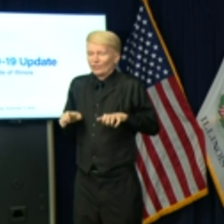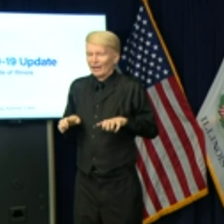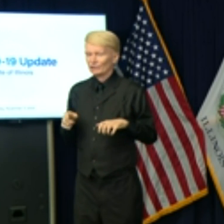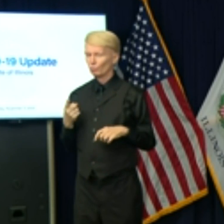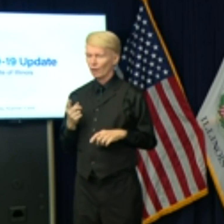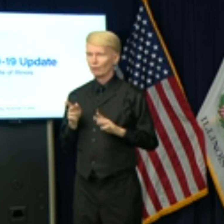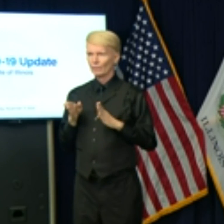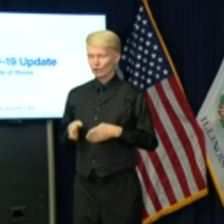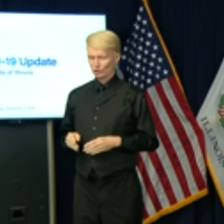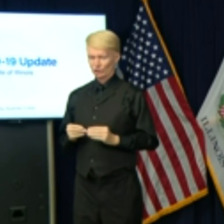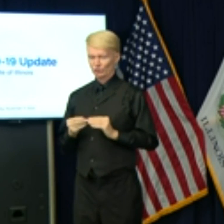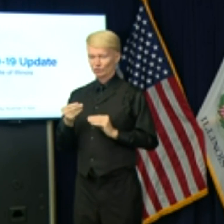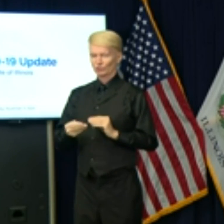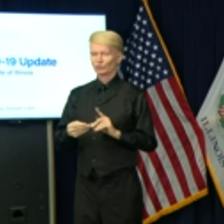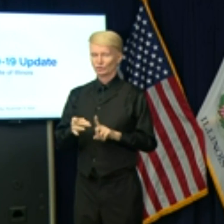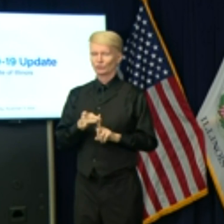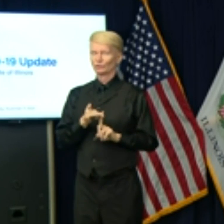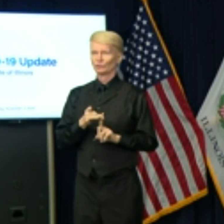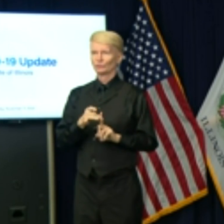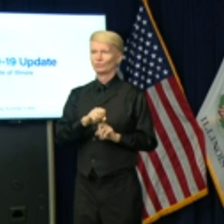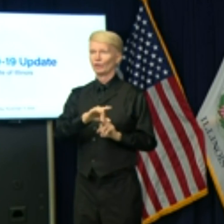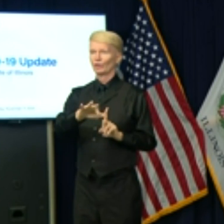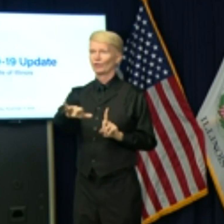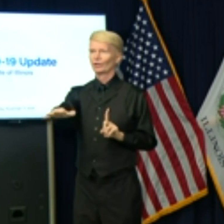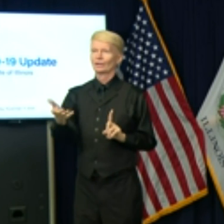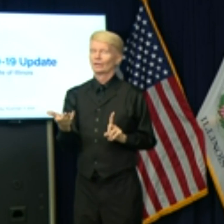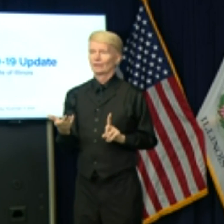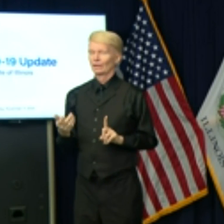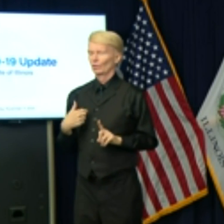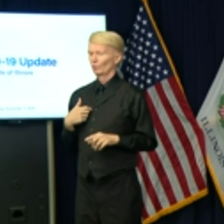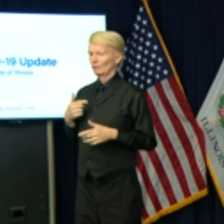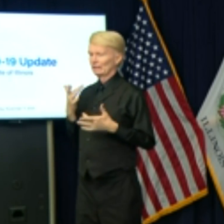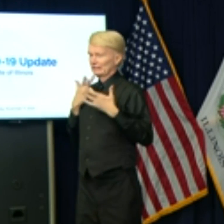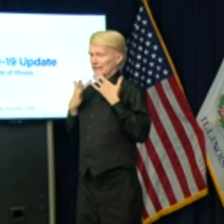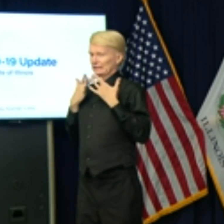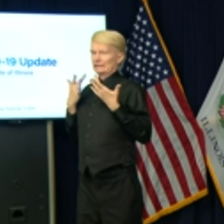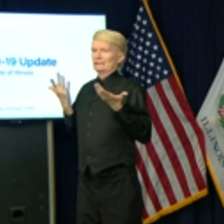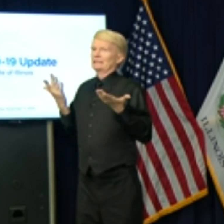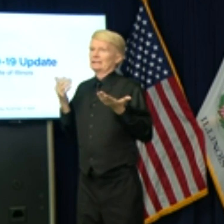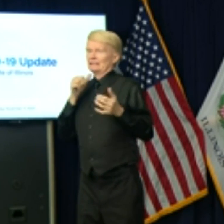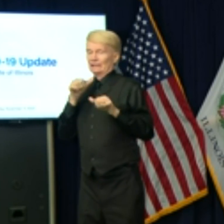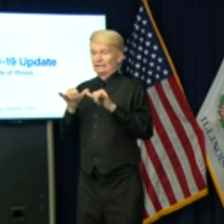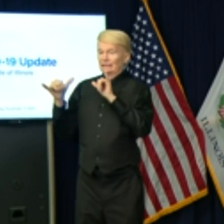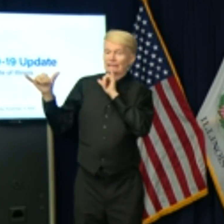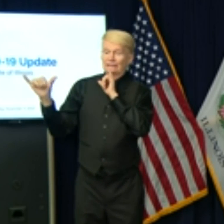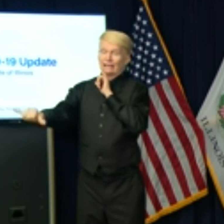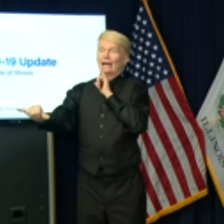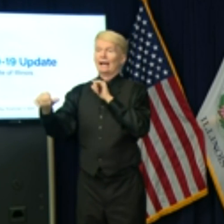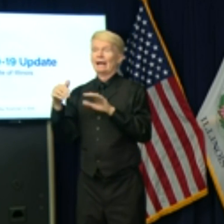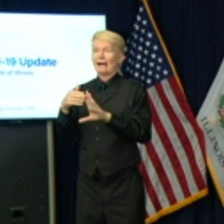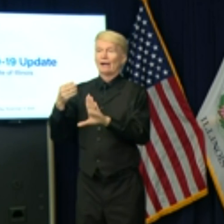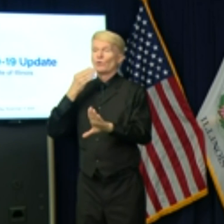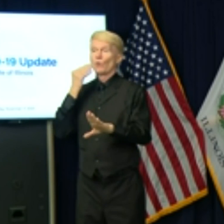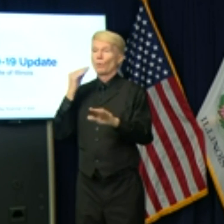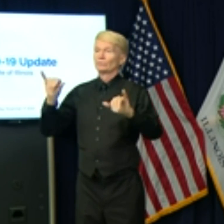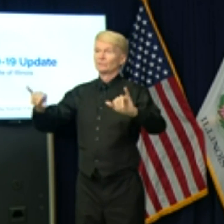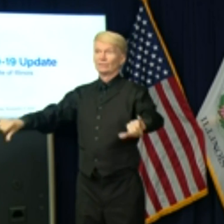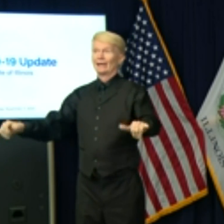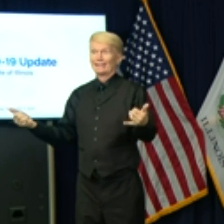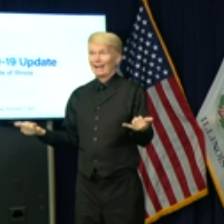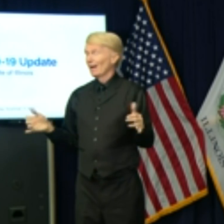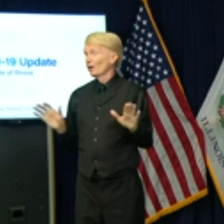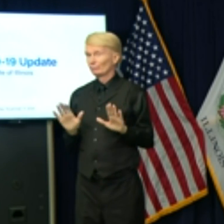And we are falling short. We're not doing a stay-at-home order. We know that that worked. But we are